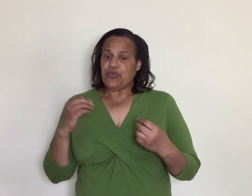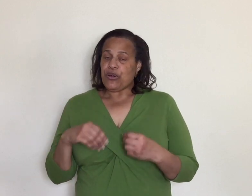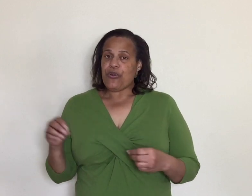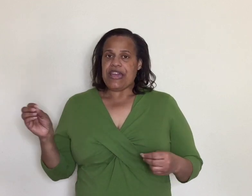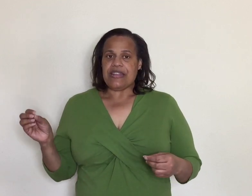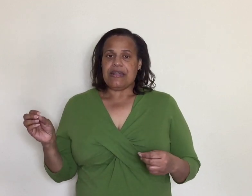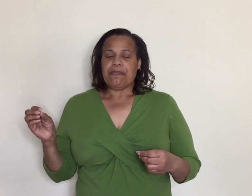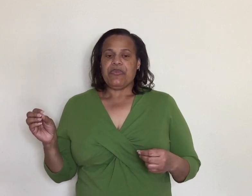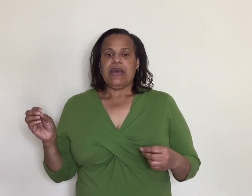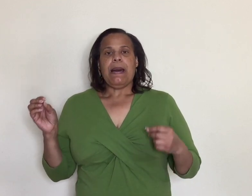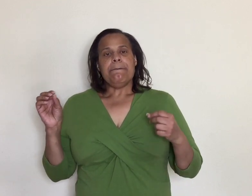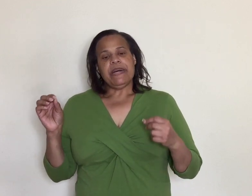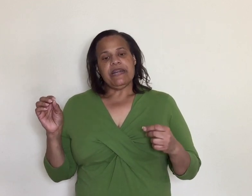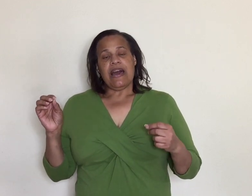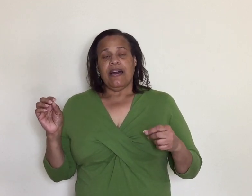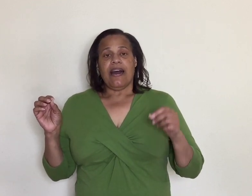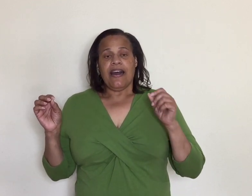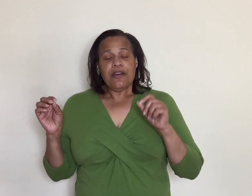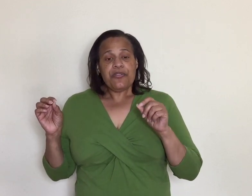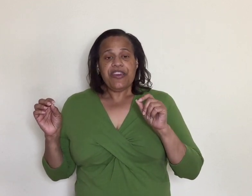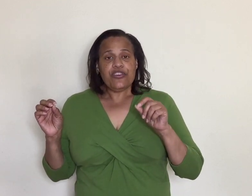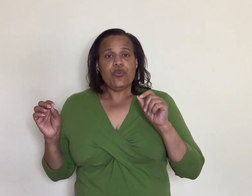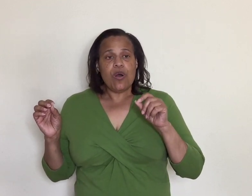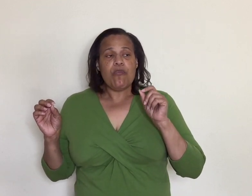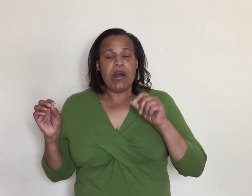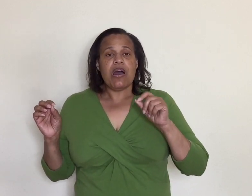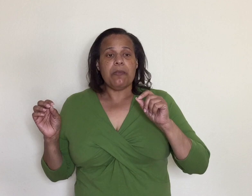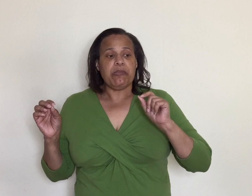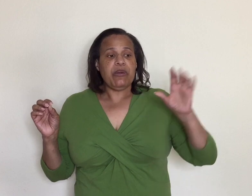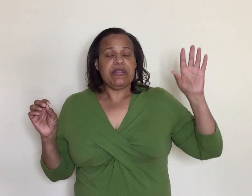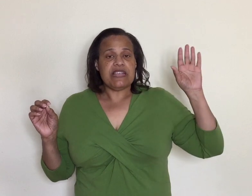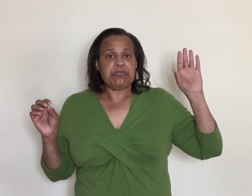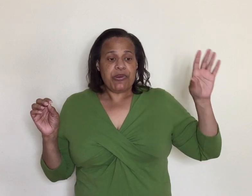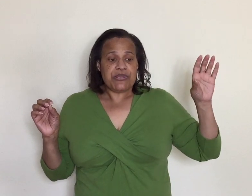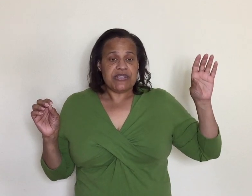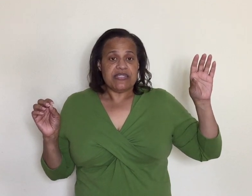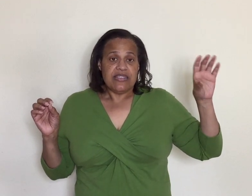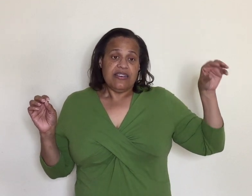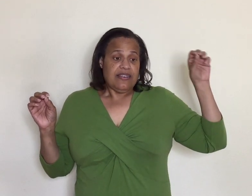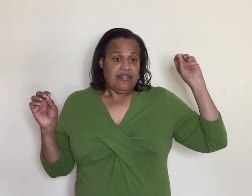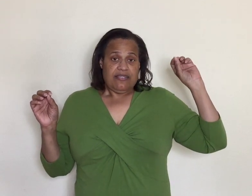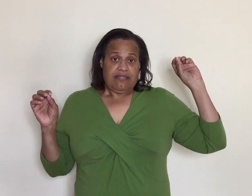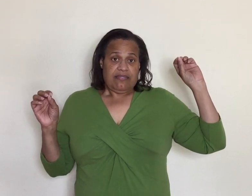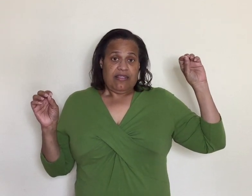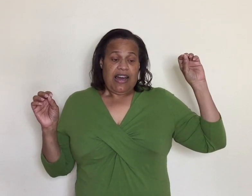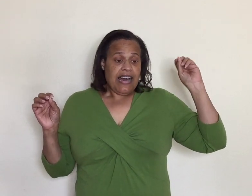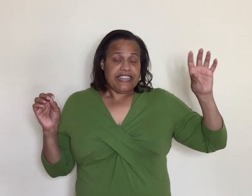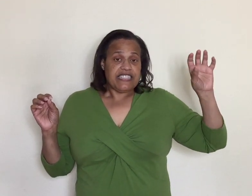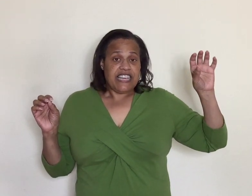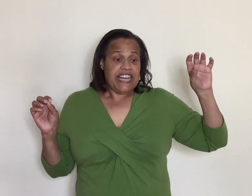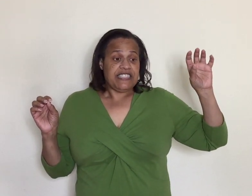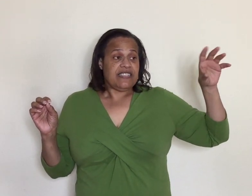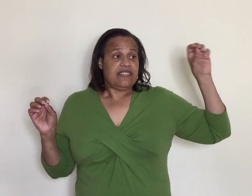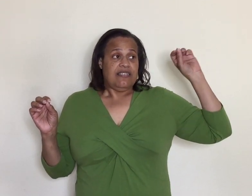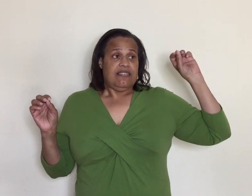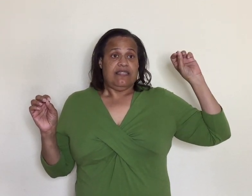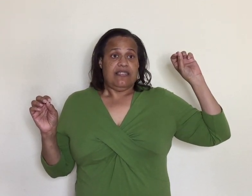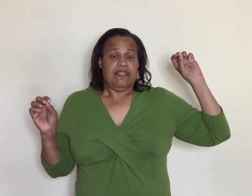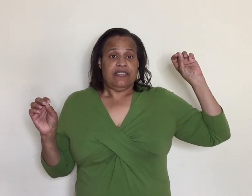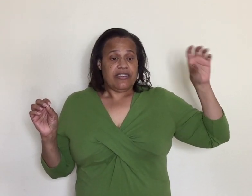doing great but I don't think you want mom to be with this person highly contagious looking